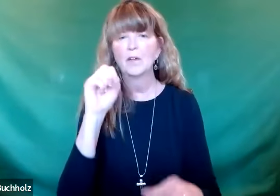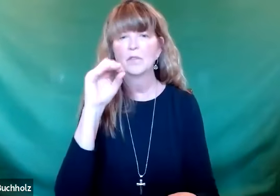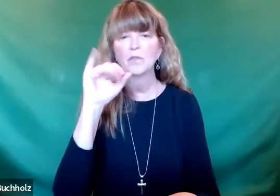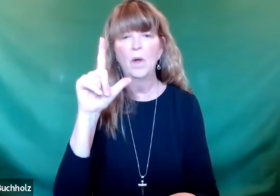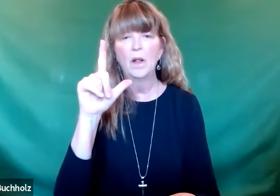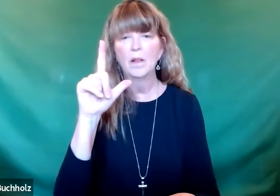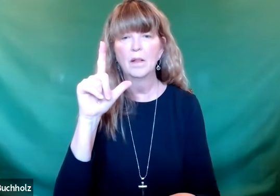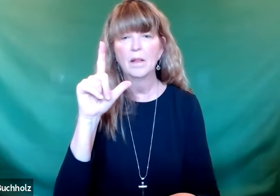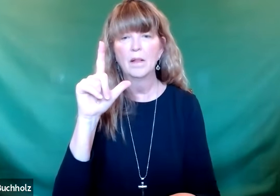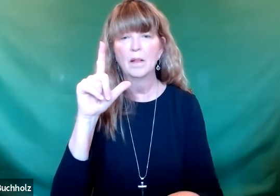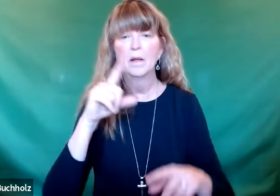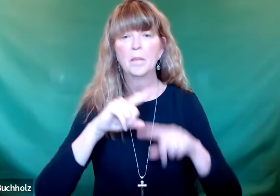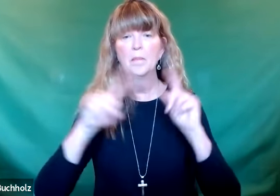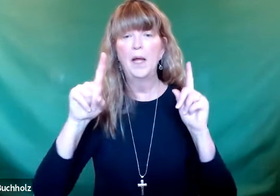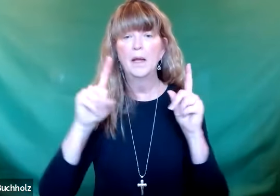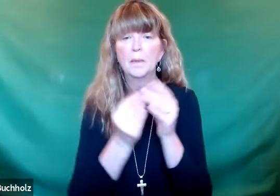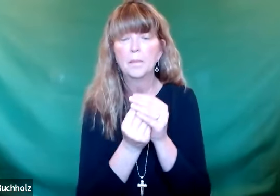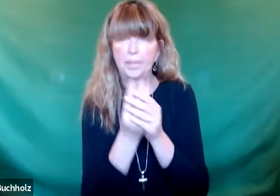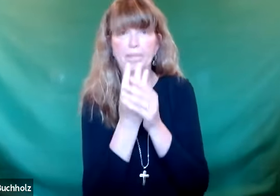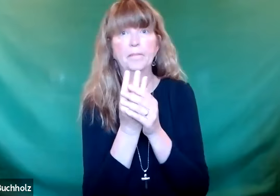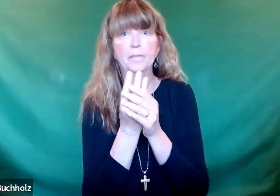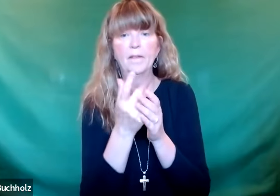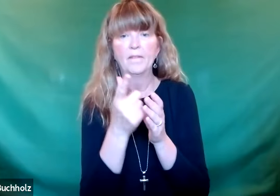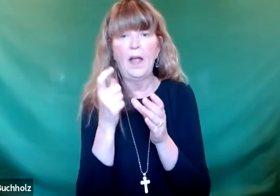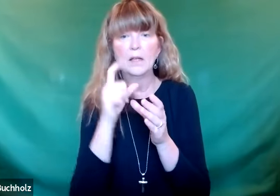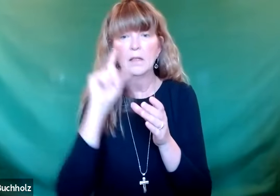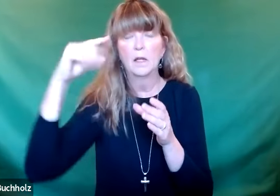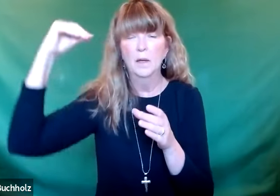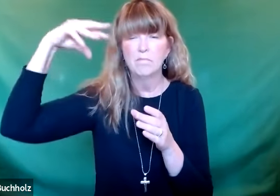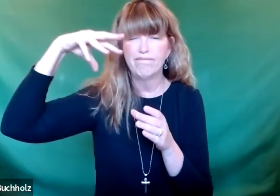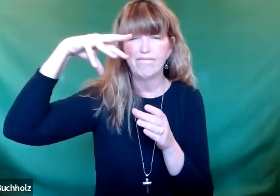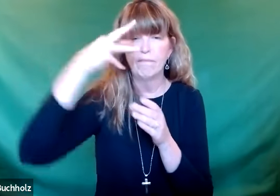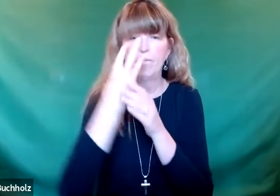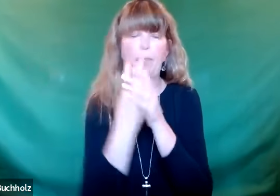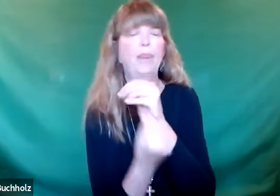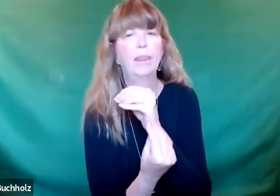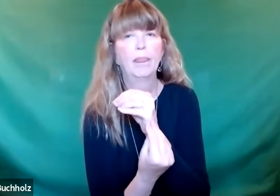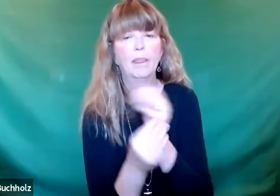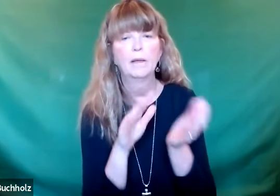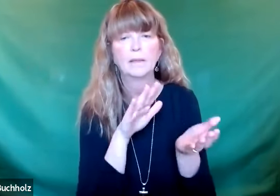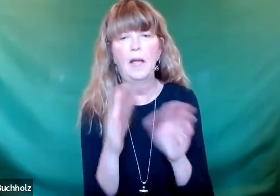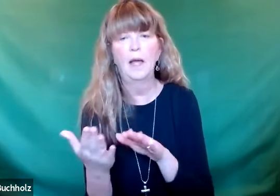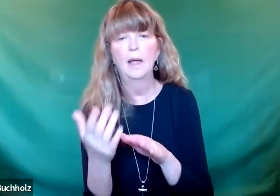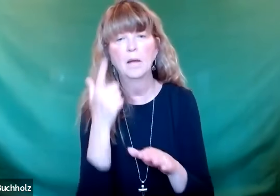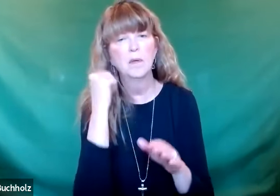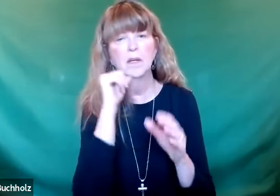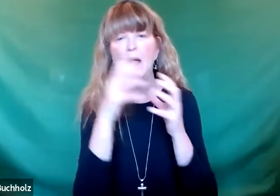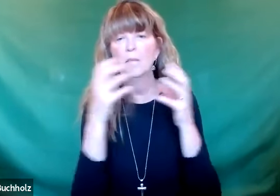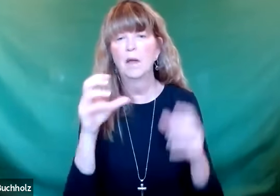It did not have much soil. So they sprouted immediately. Once the sun came that withered them and they